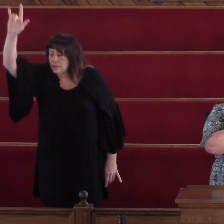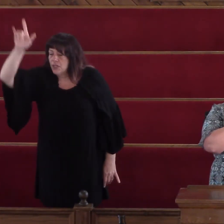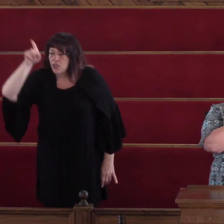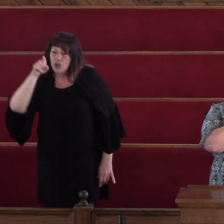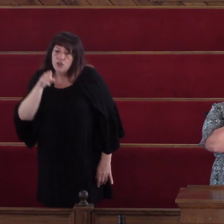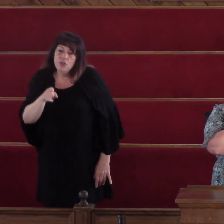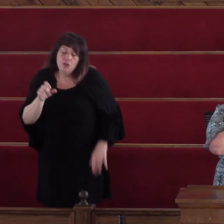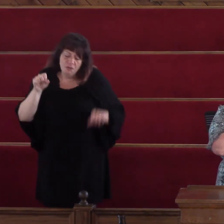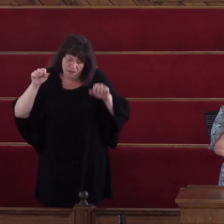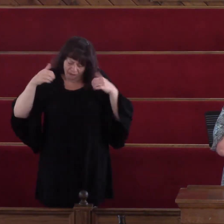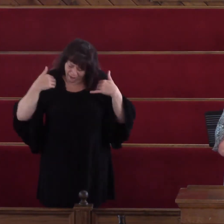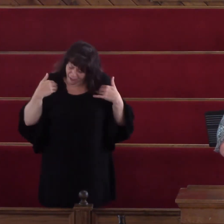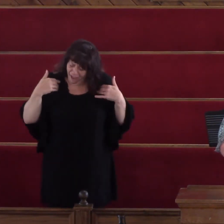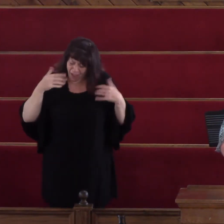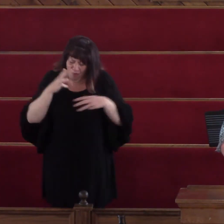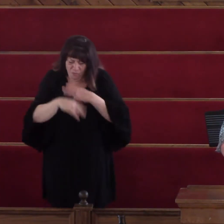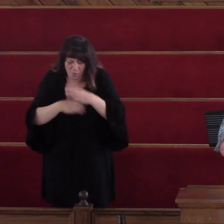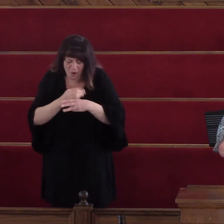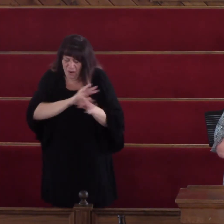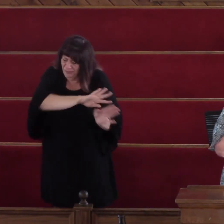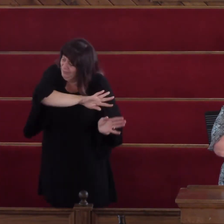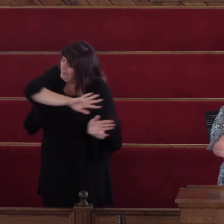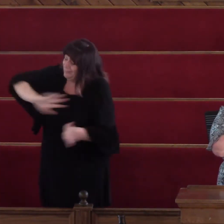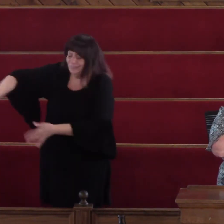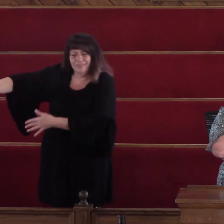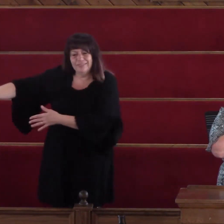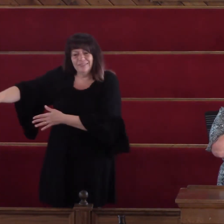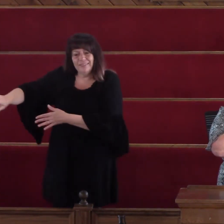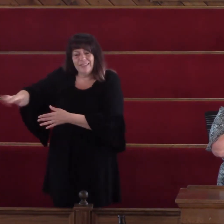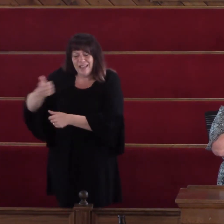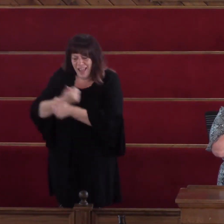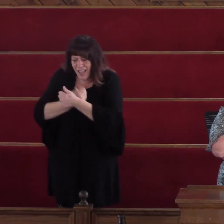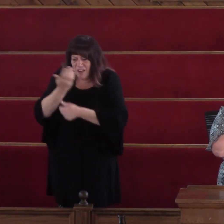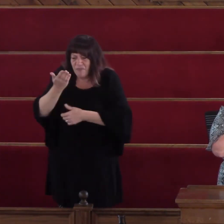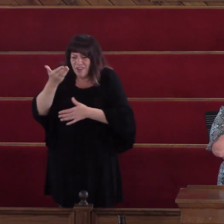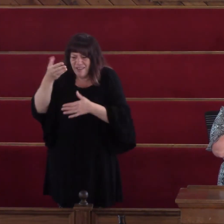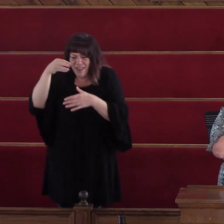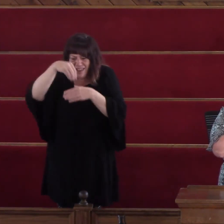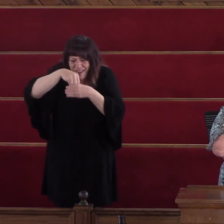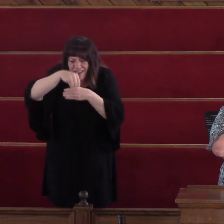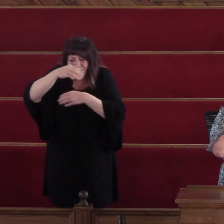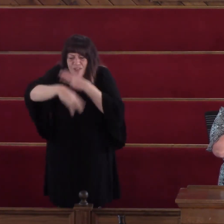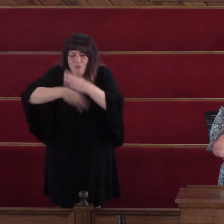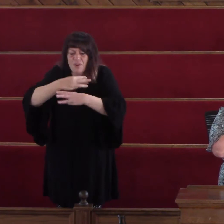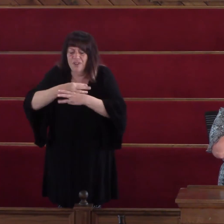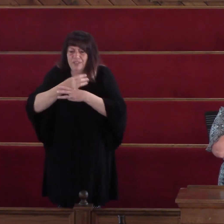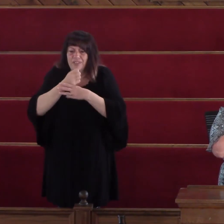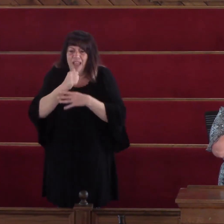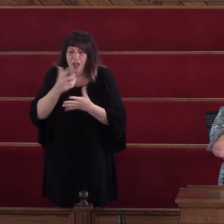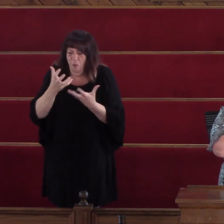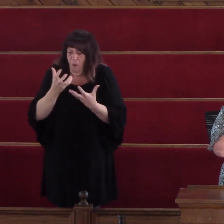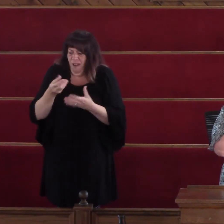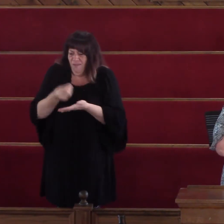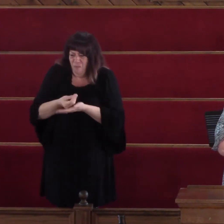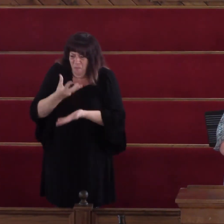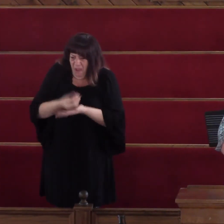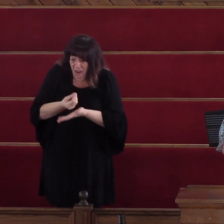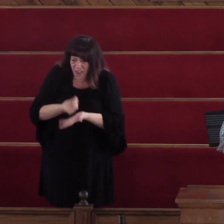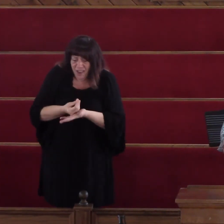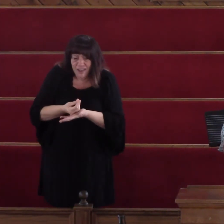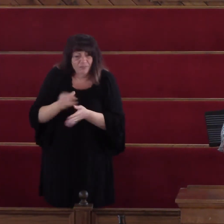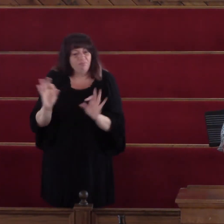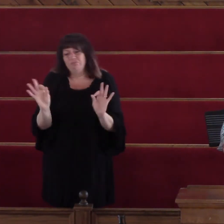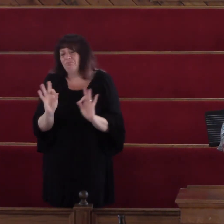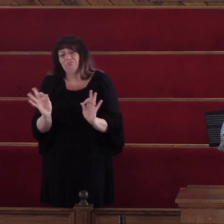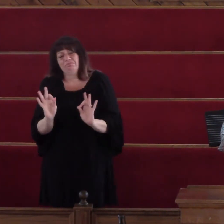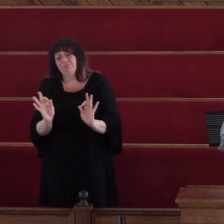You can take the world It's wealth It's